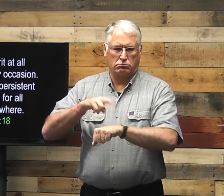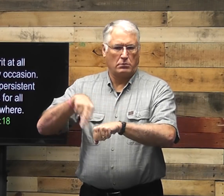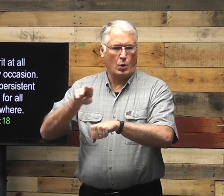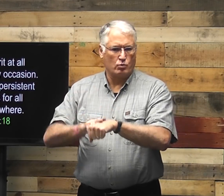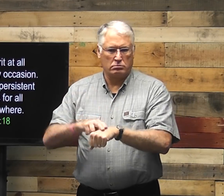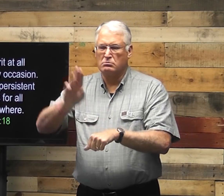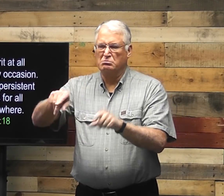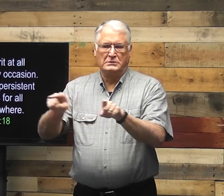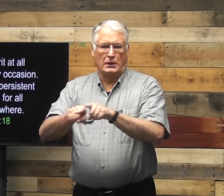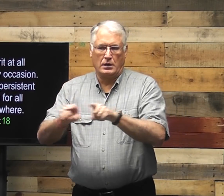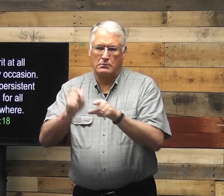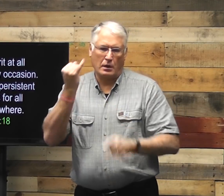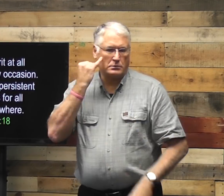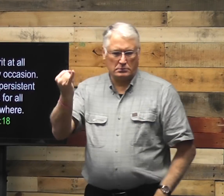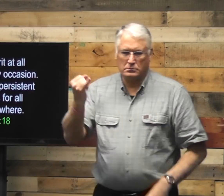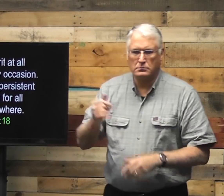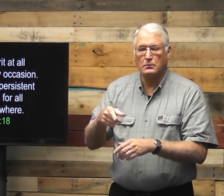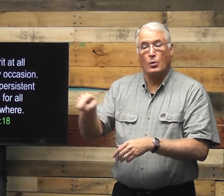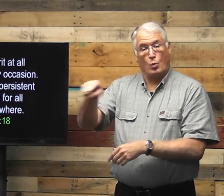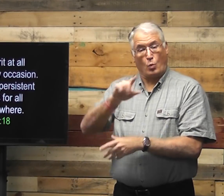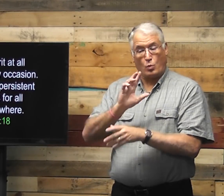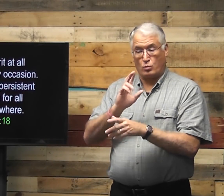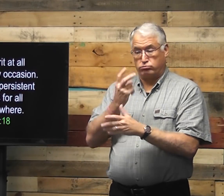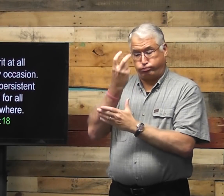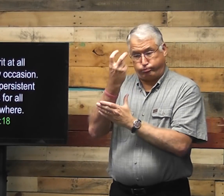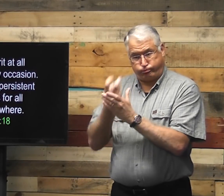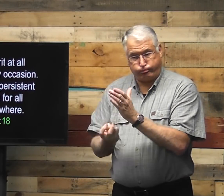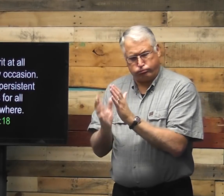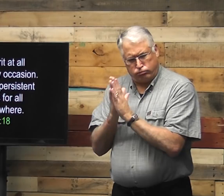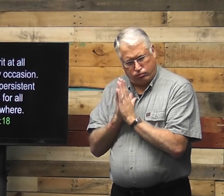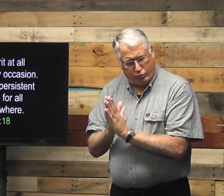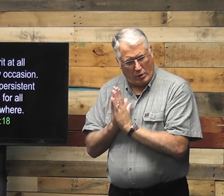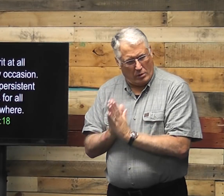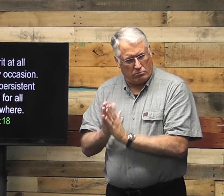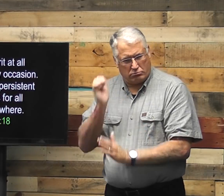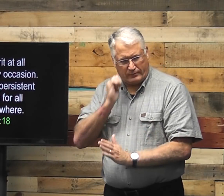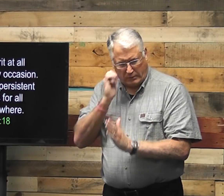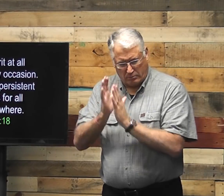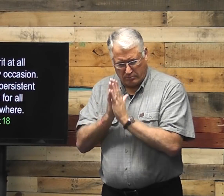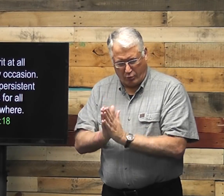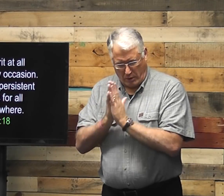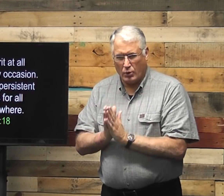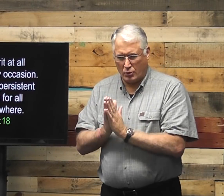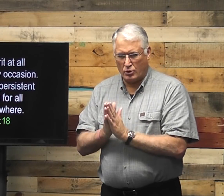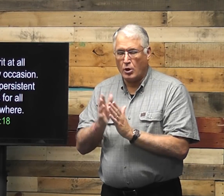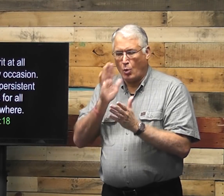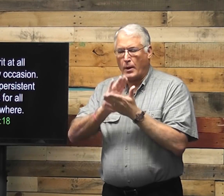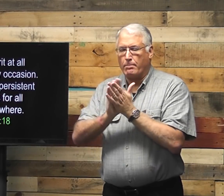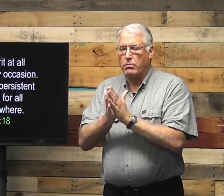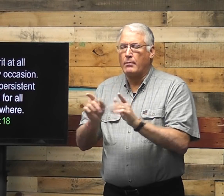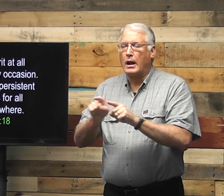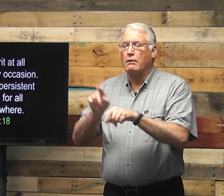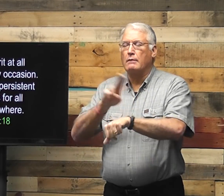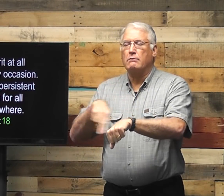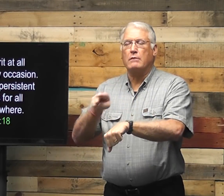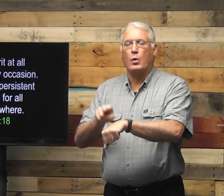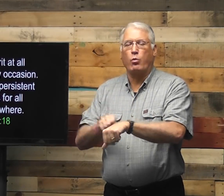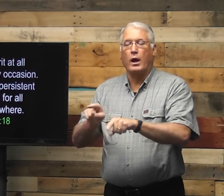breathes. The same idea is when you are immersed in prayer every day, it will